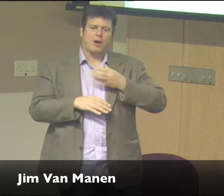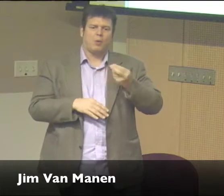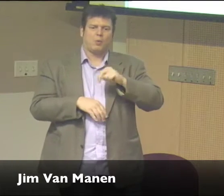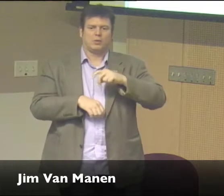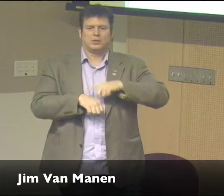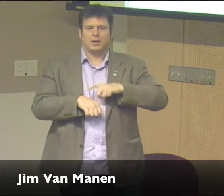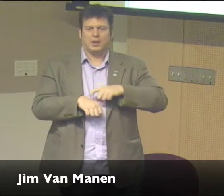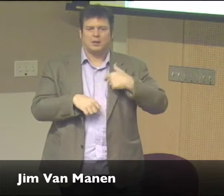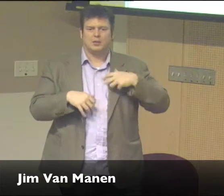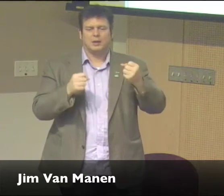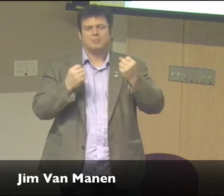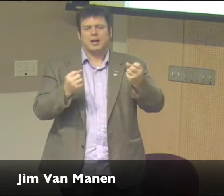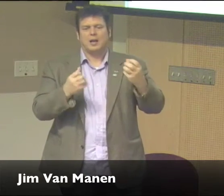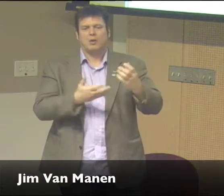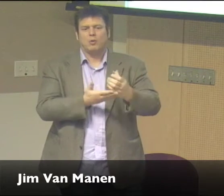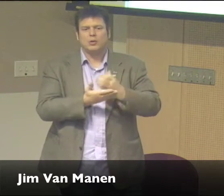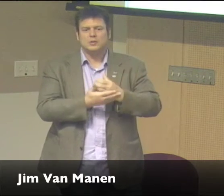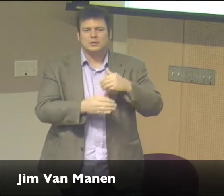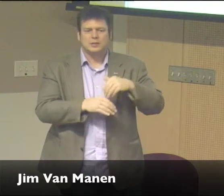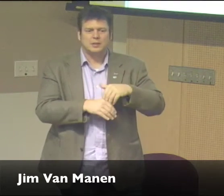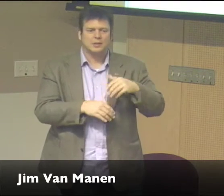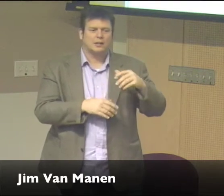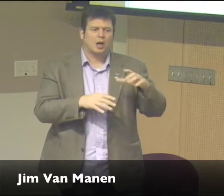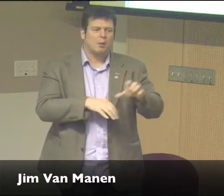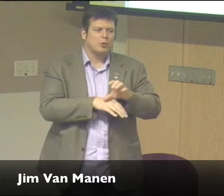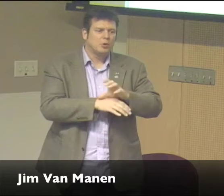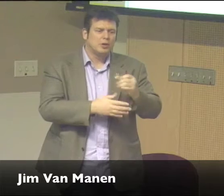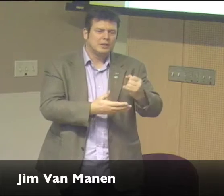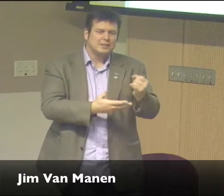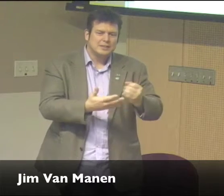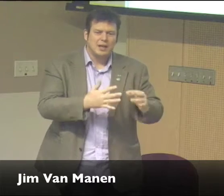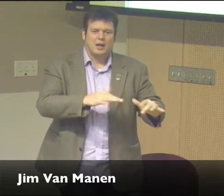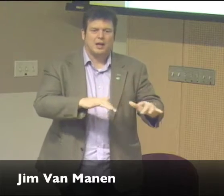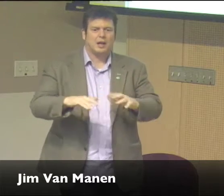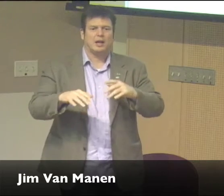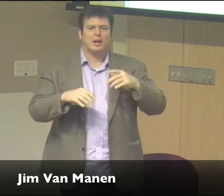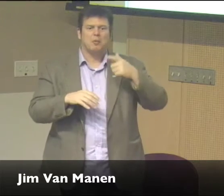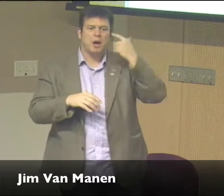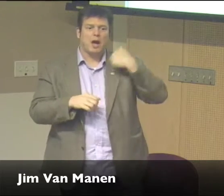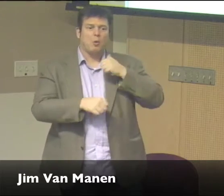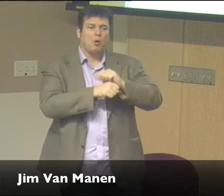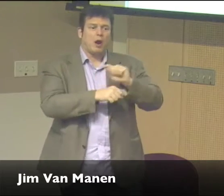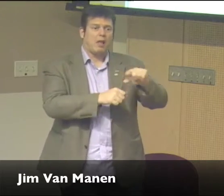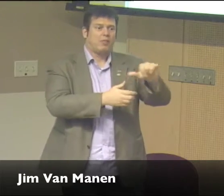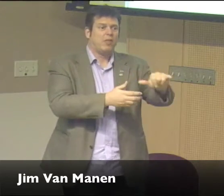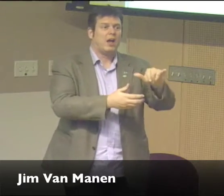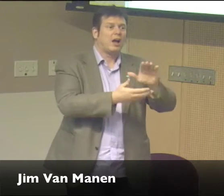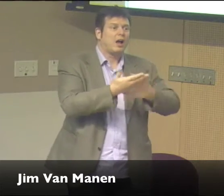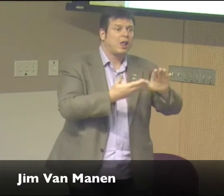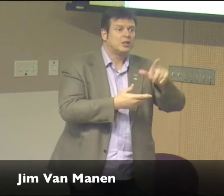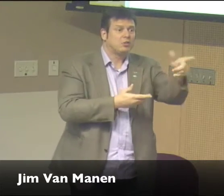something about art. But really, I'm a self-taught. I do some computer art. I do,